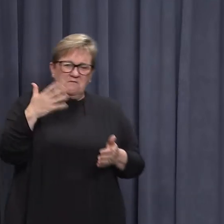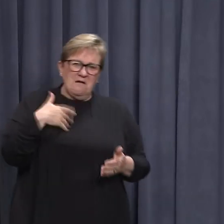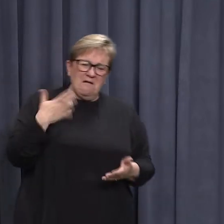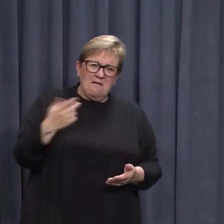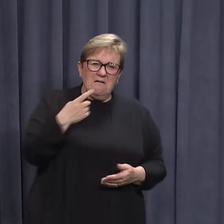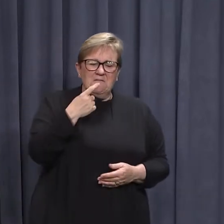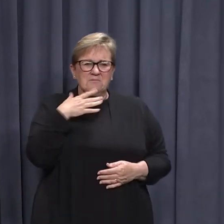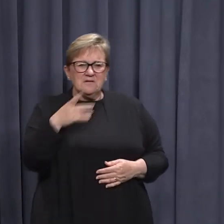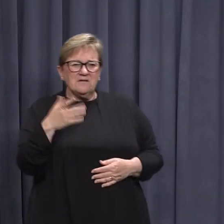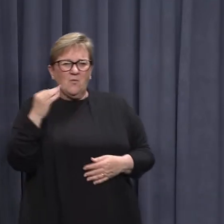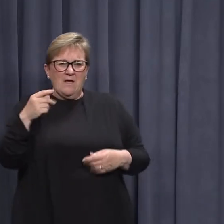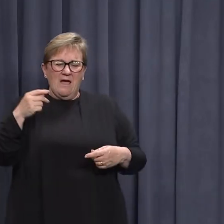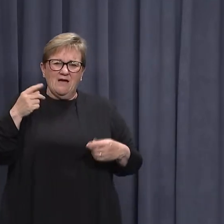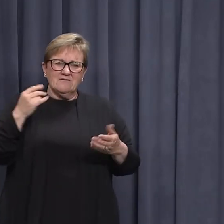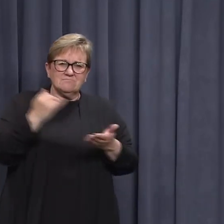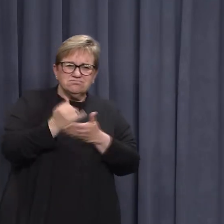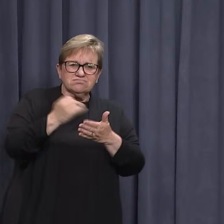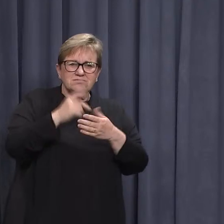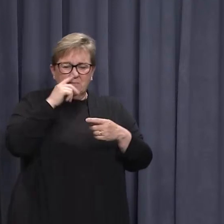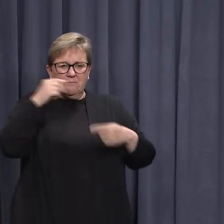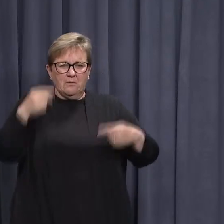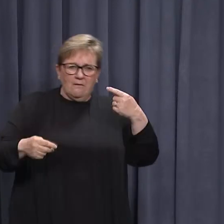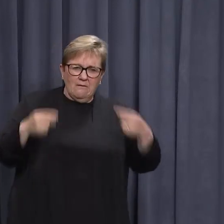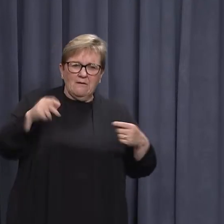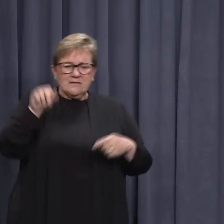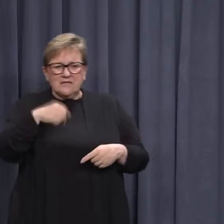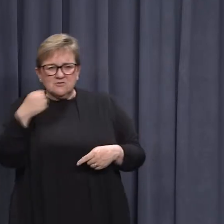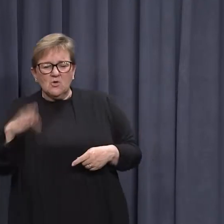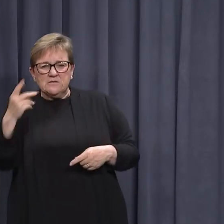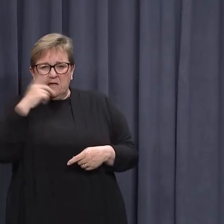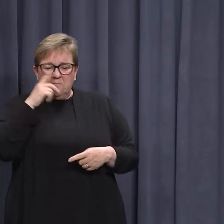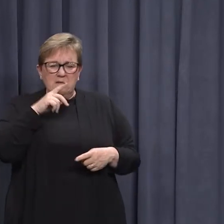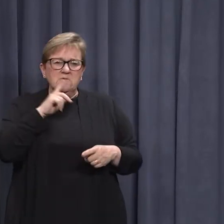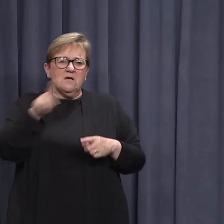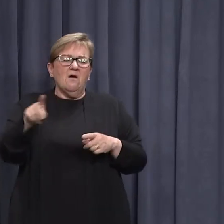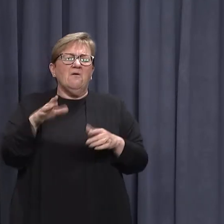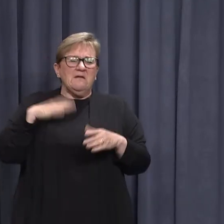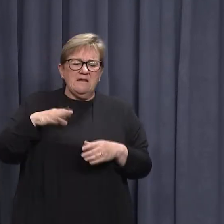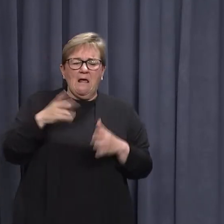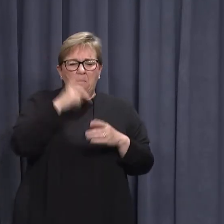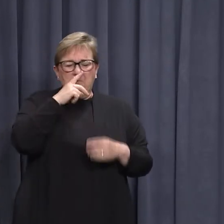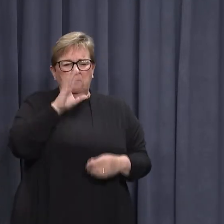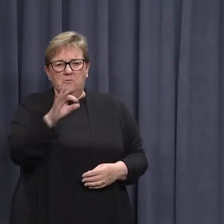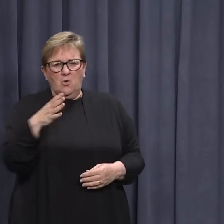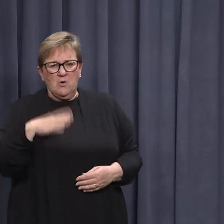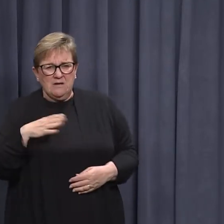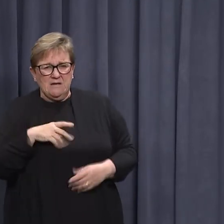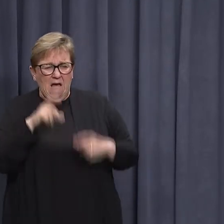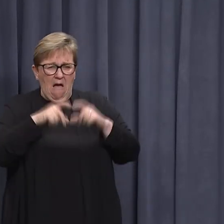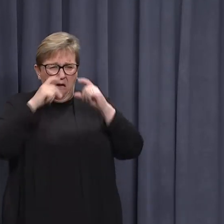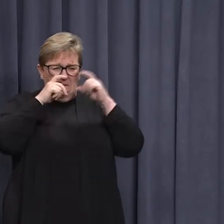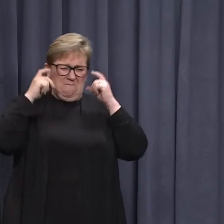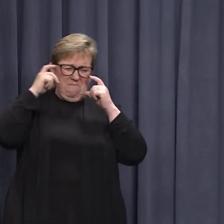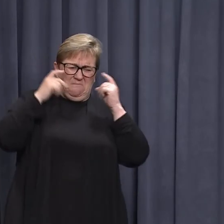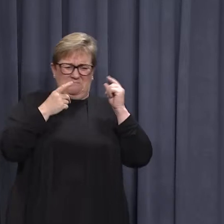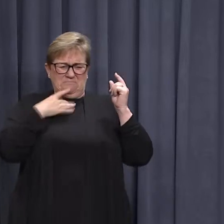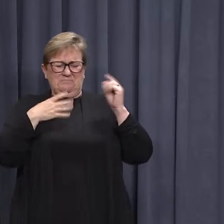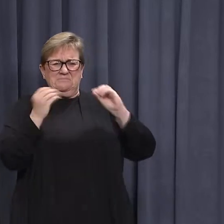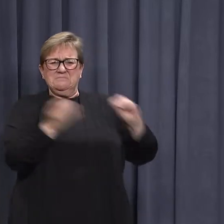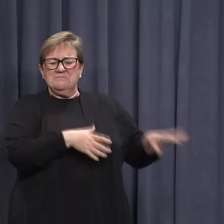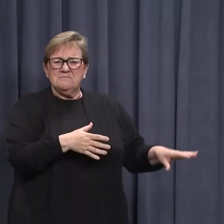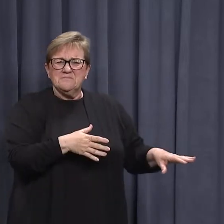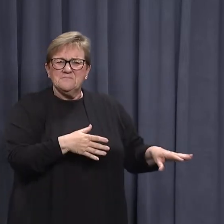went through with these over the course of the last two years, all the arguments around them. Some people say that they're required. Other people say they're hard to fit and therefore they have,